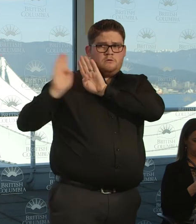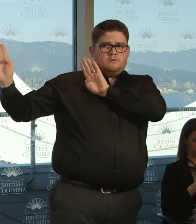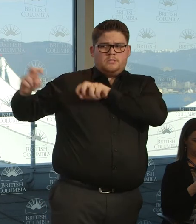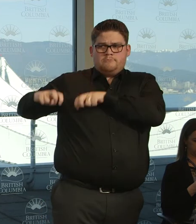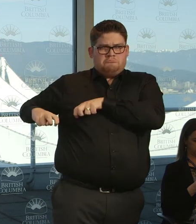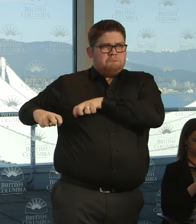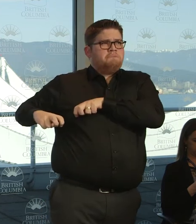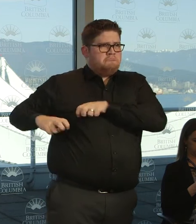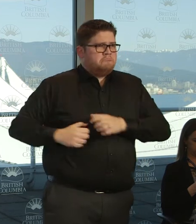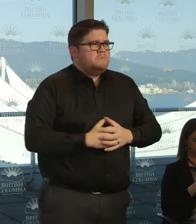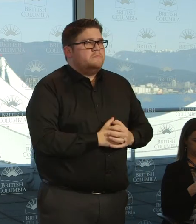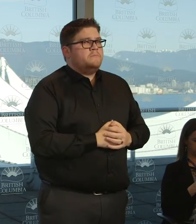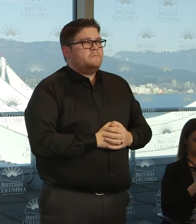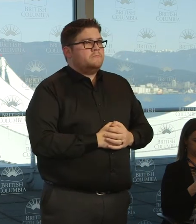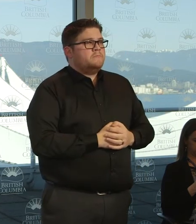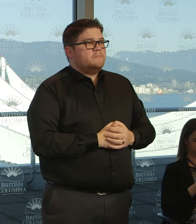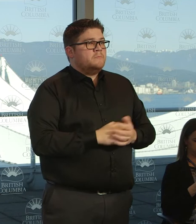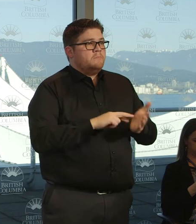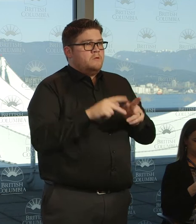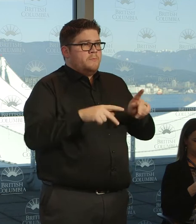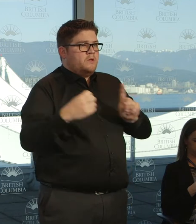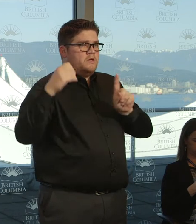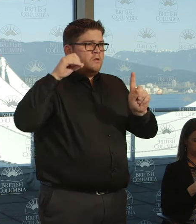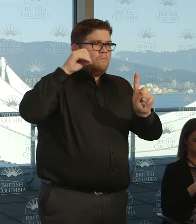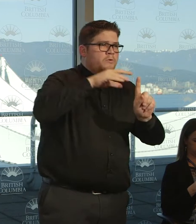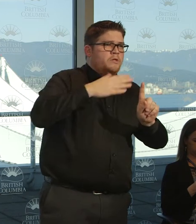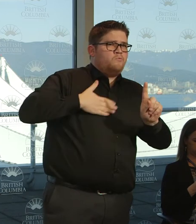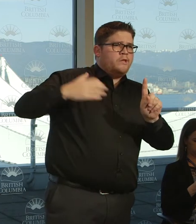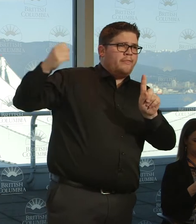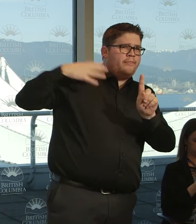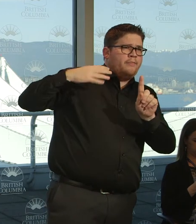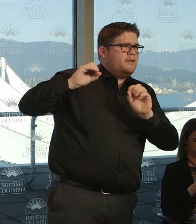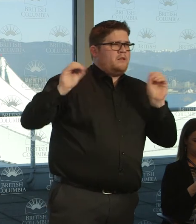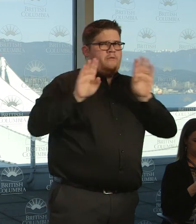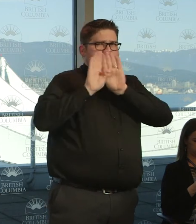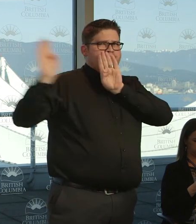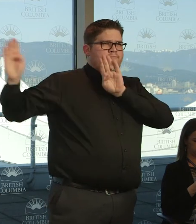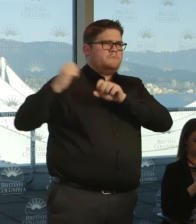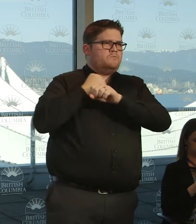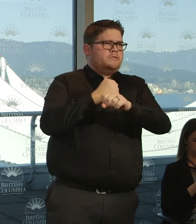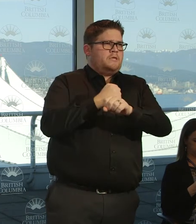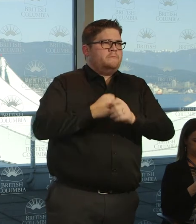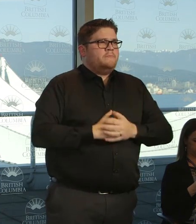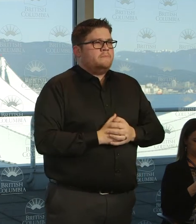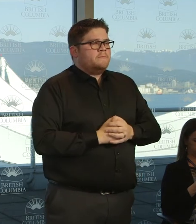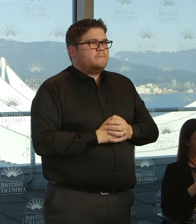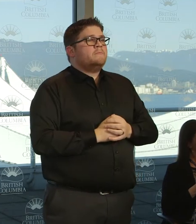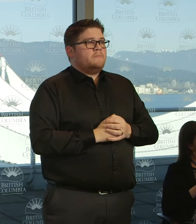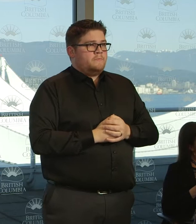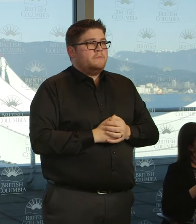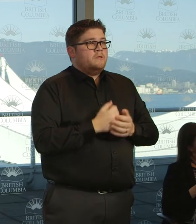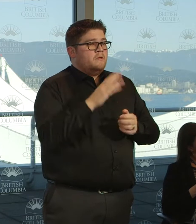able to breathe directly. Making sure you can enhance cleaning in those facilities and on those services